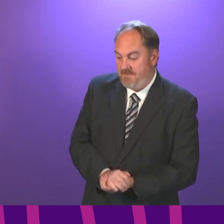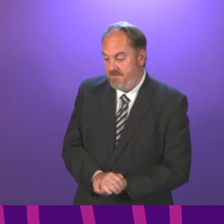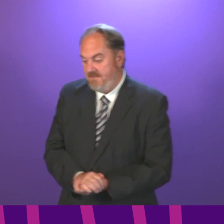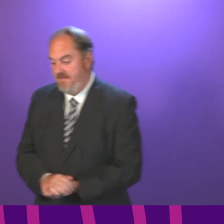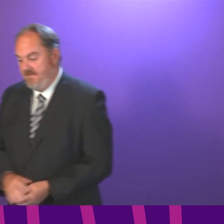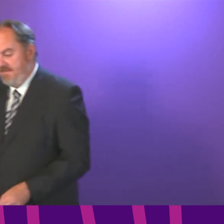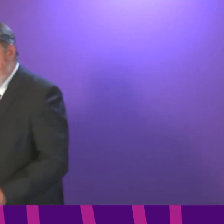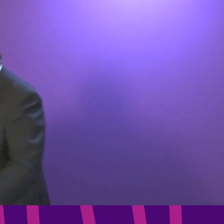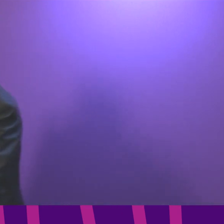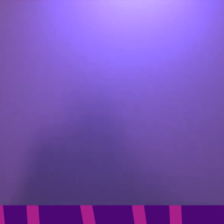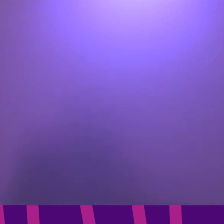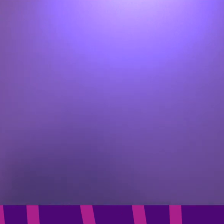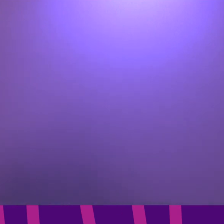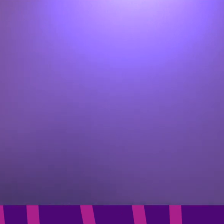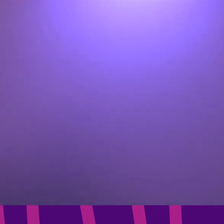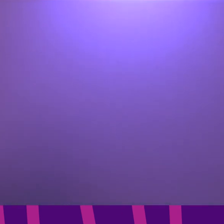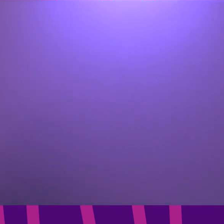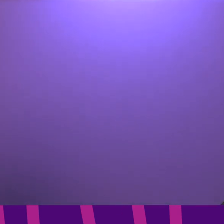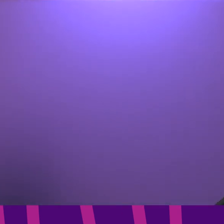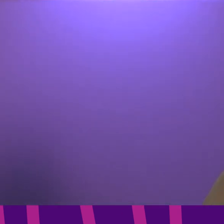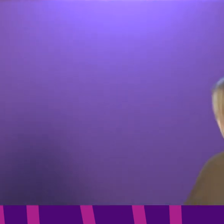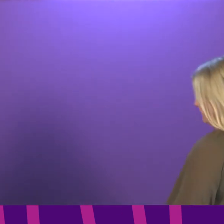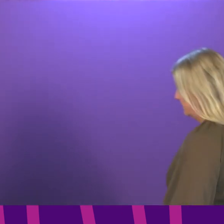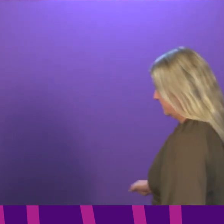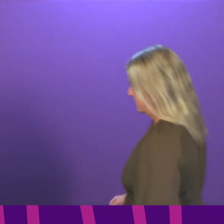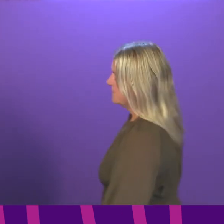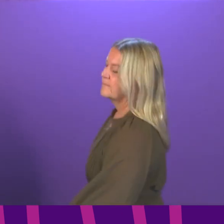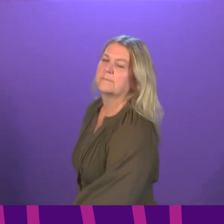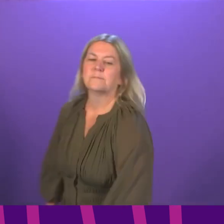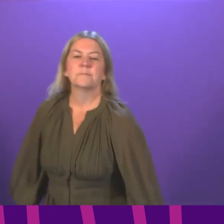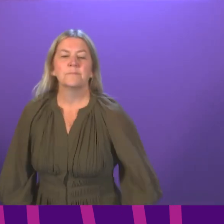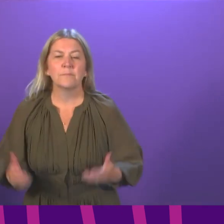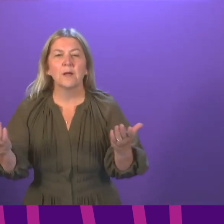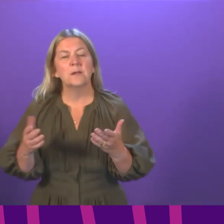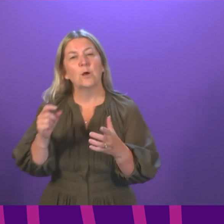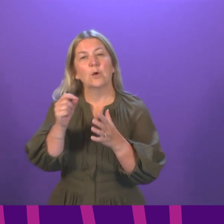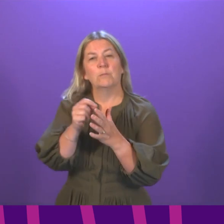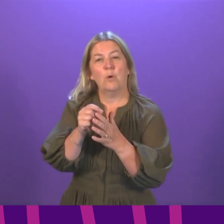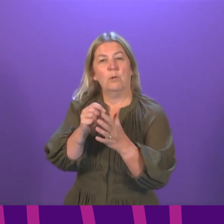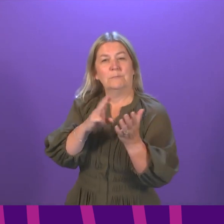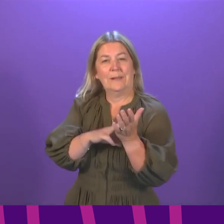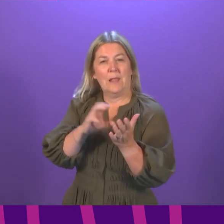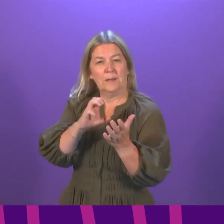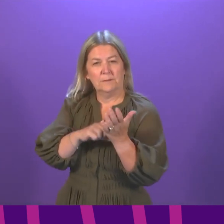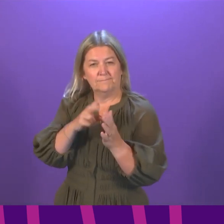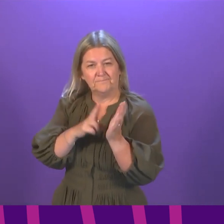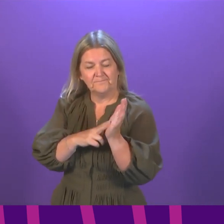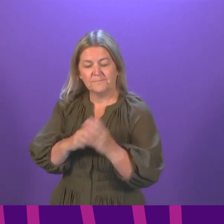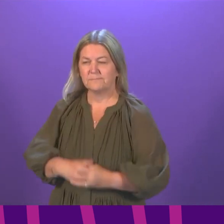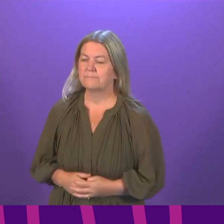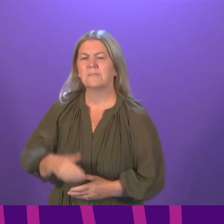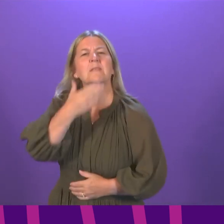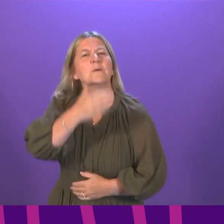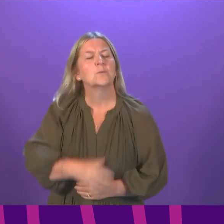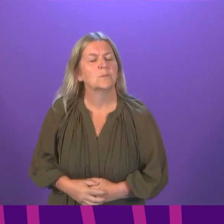I call Paul McLennan to be followed by Rachel Hamilton. Paul McLennan- Thank you, Presiding Officer. Restrictions